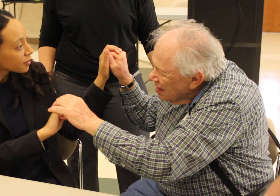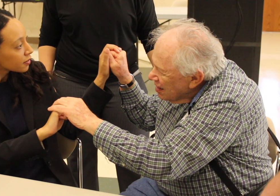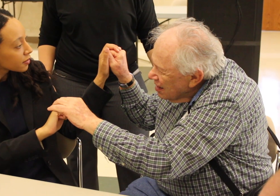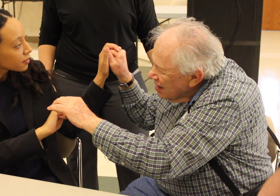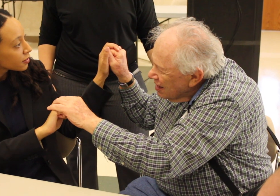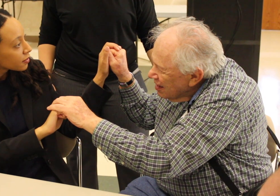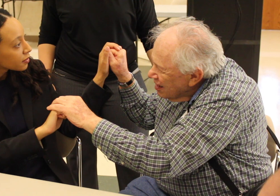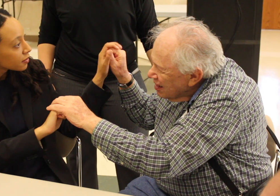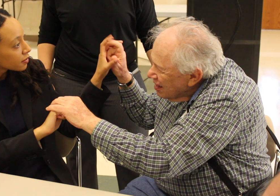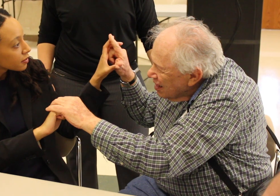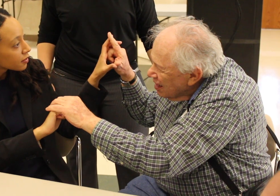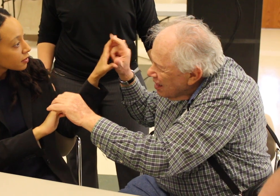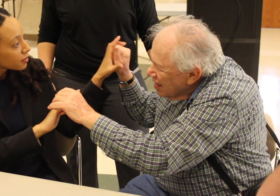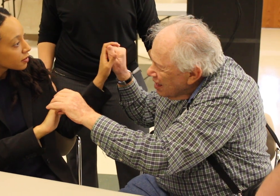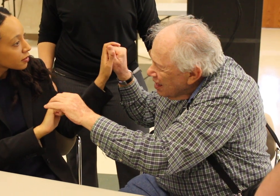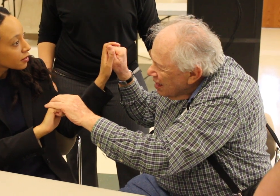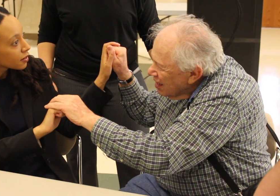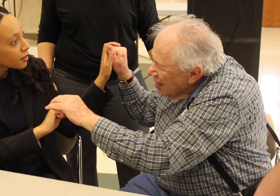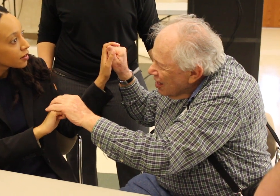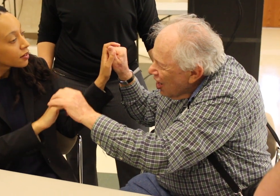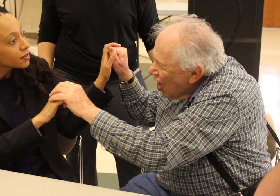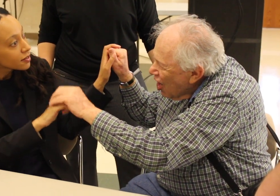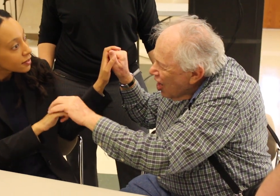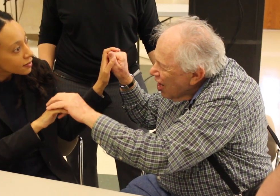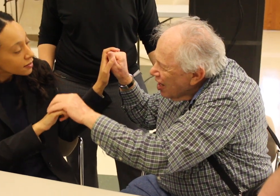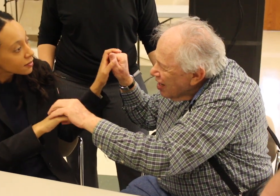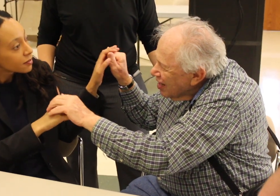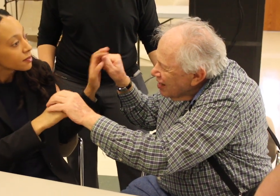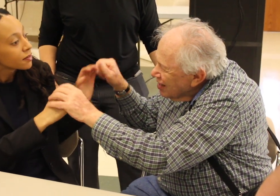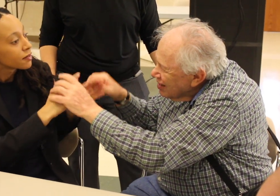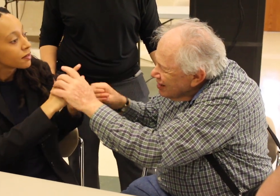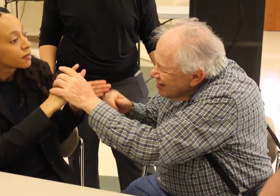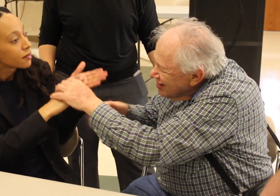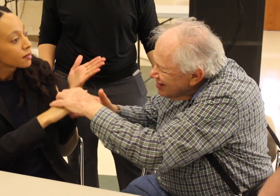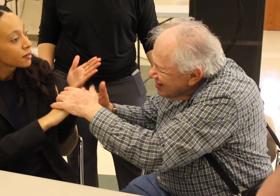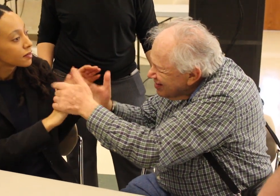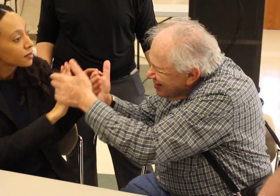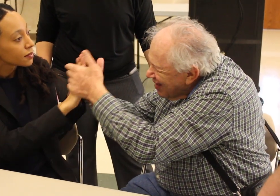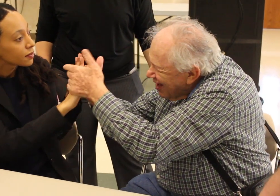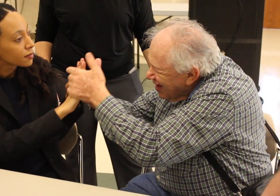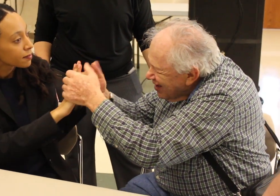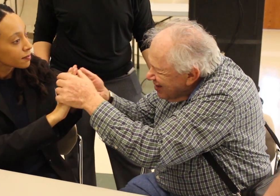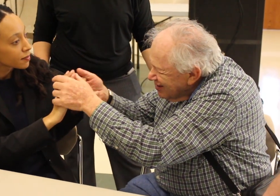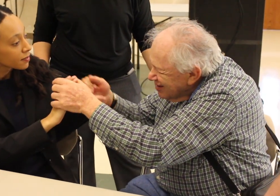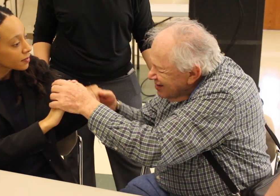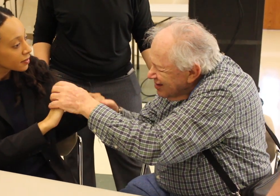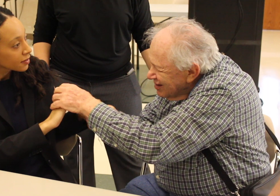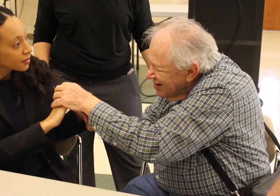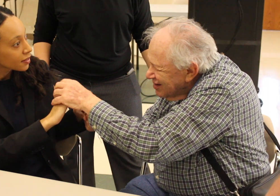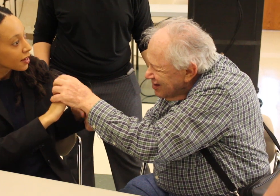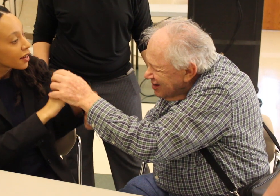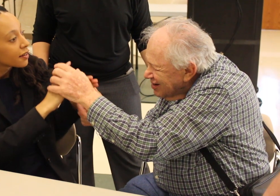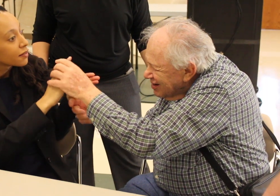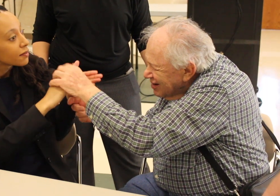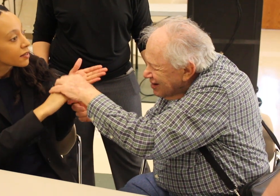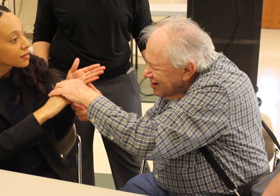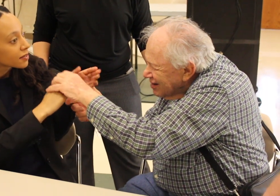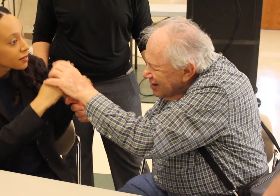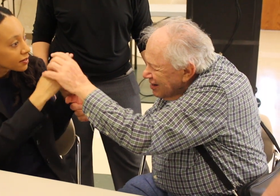encouraging inclusiveness. She wants people to realize that disability is never the barrier.